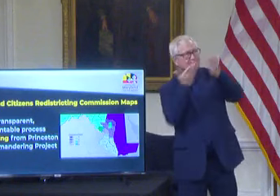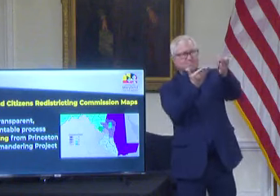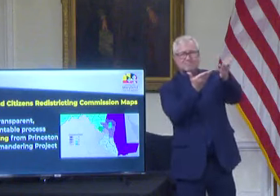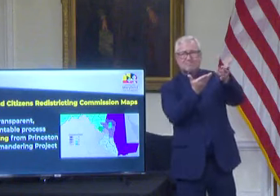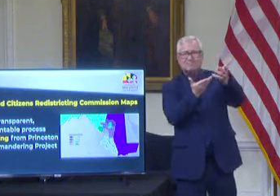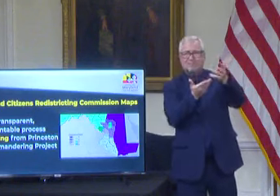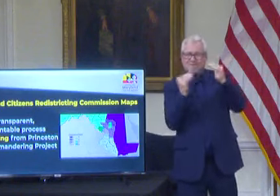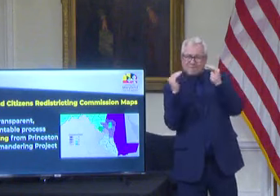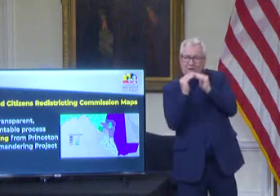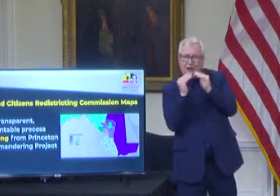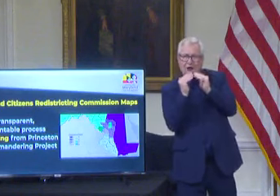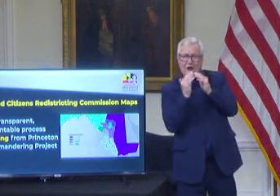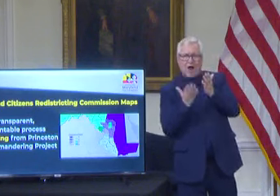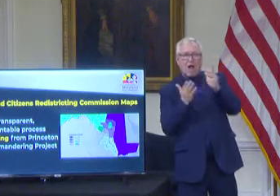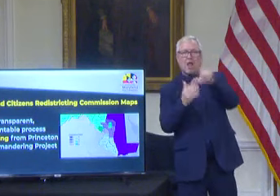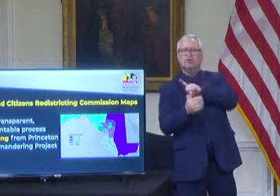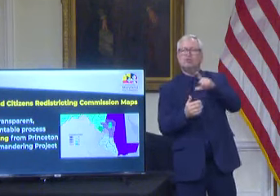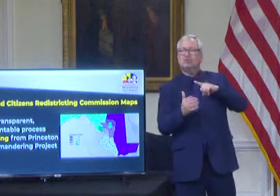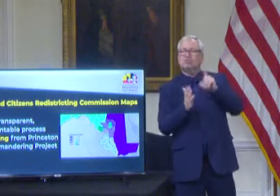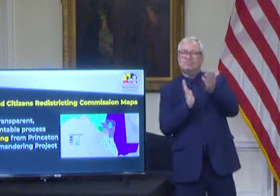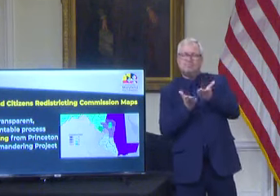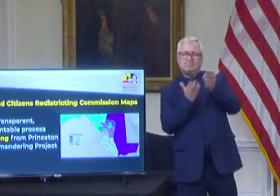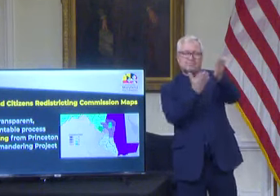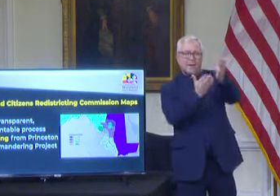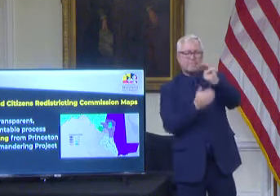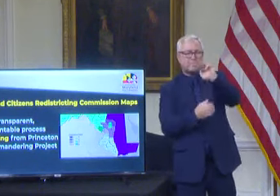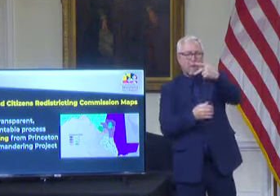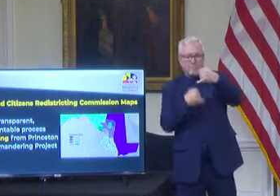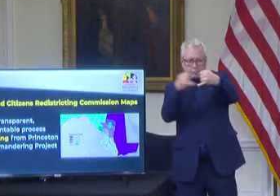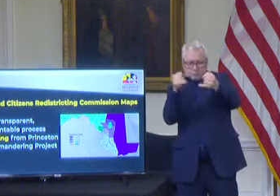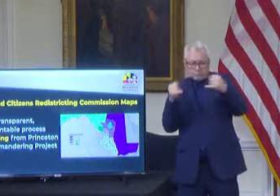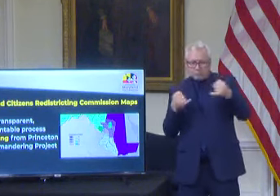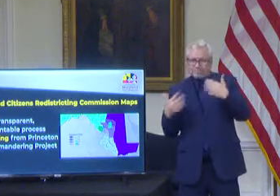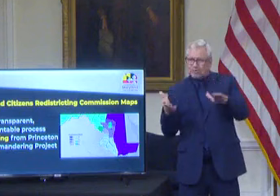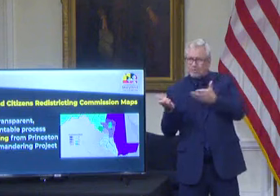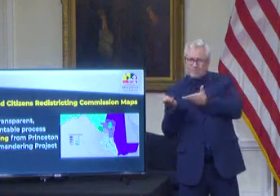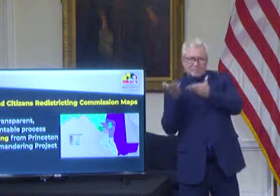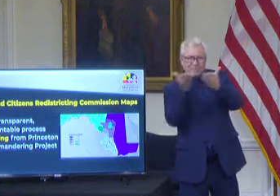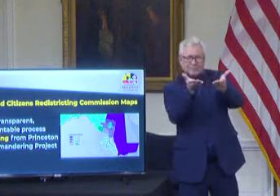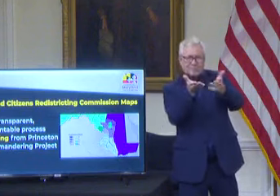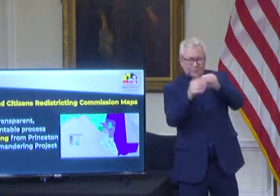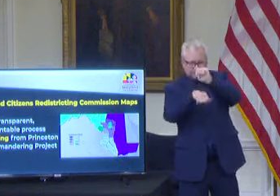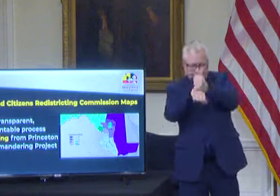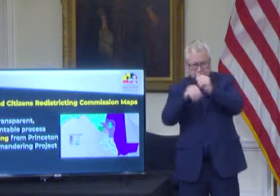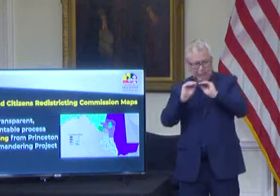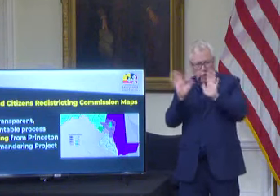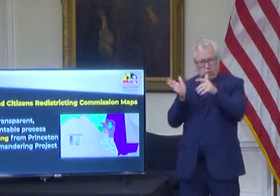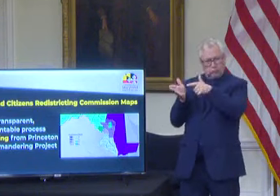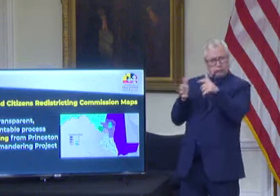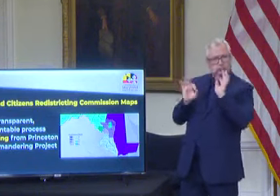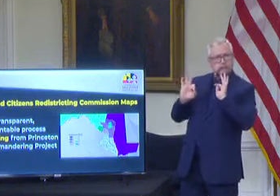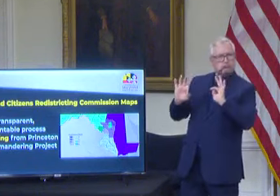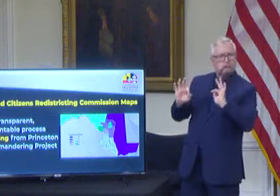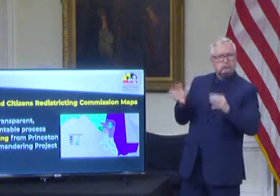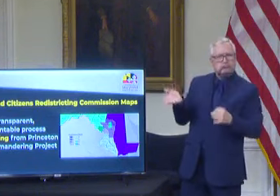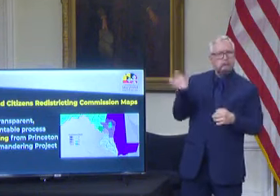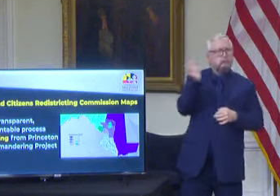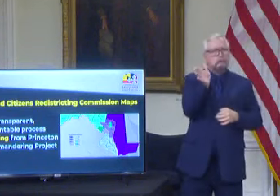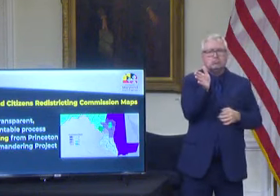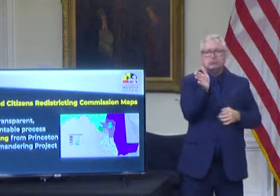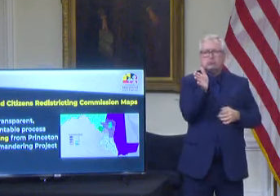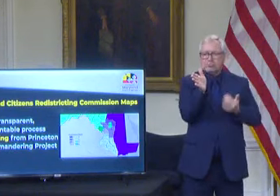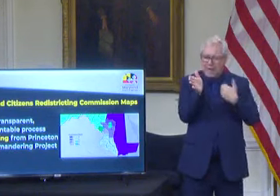congressional maps which were created by the Maryland Citizens Redistricting Commission. The commission was comprised of citizens